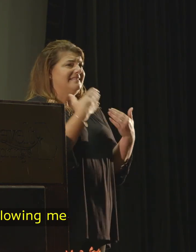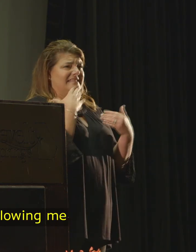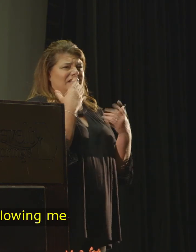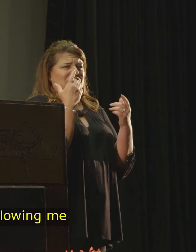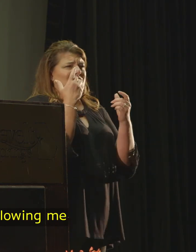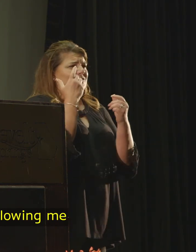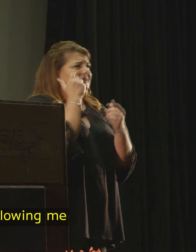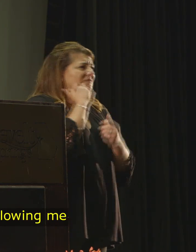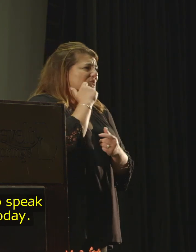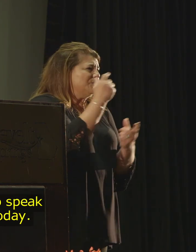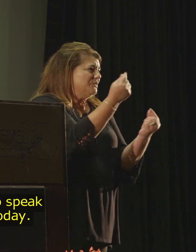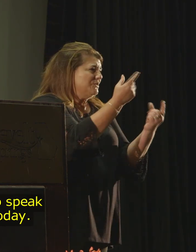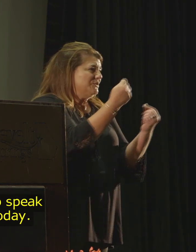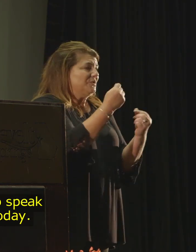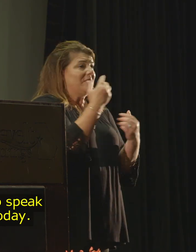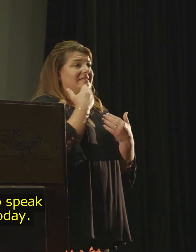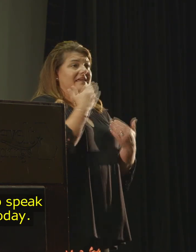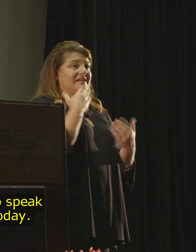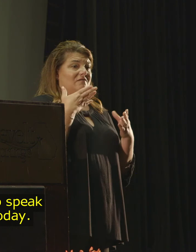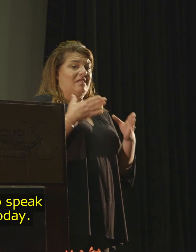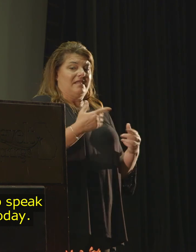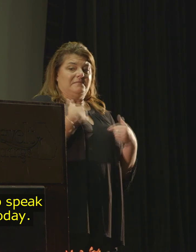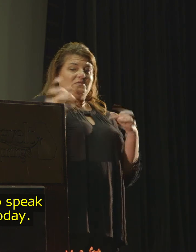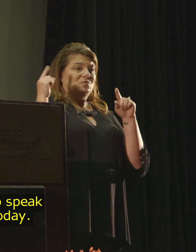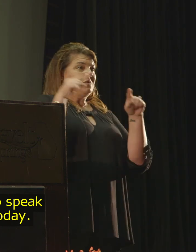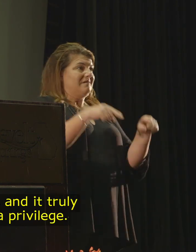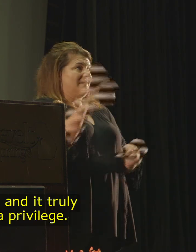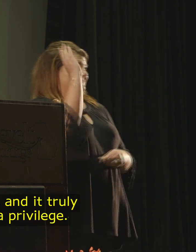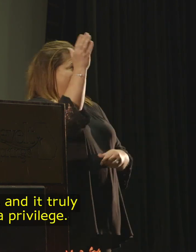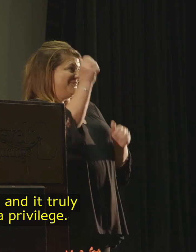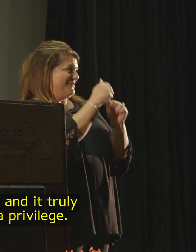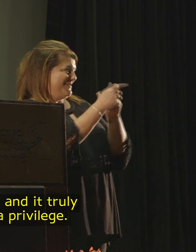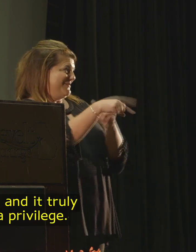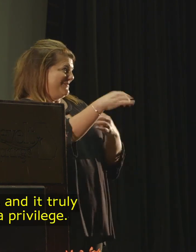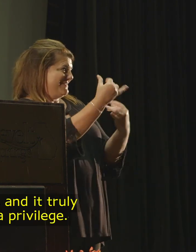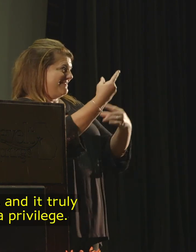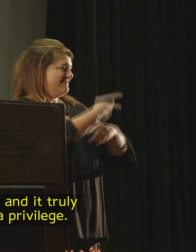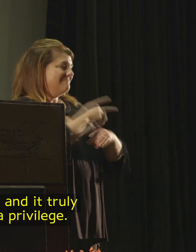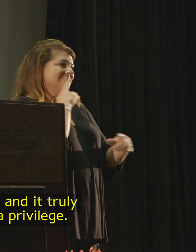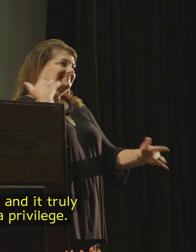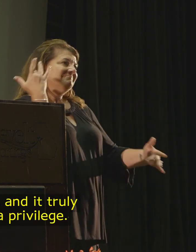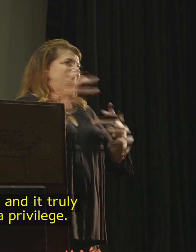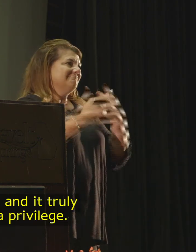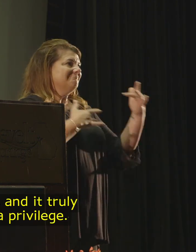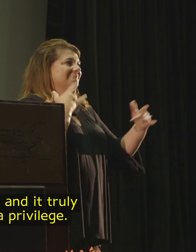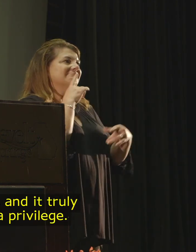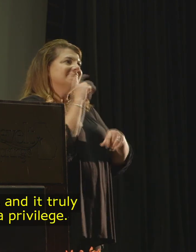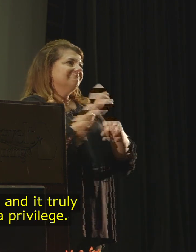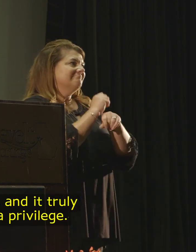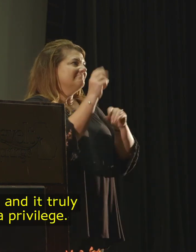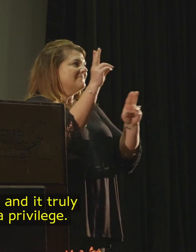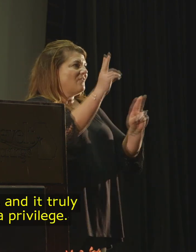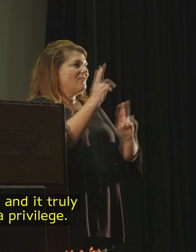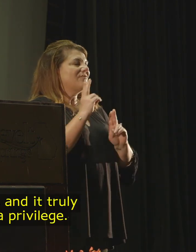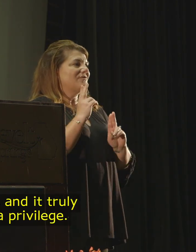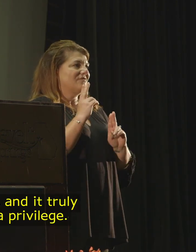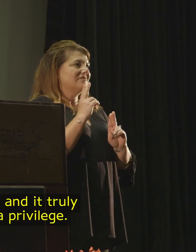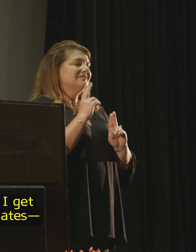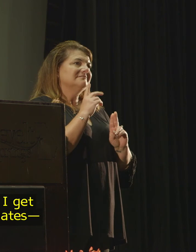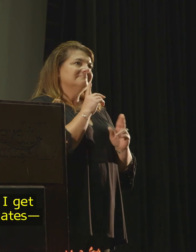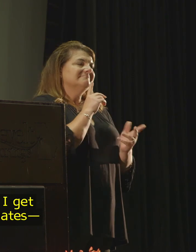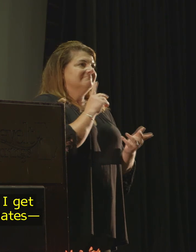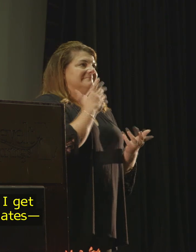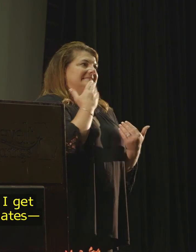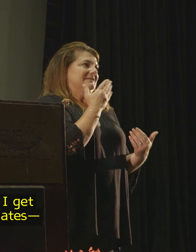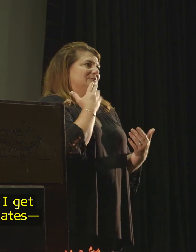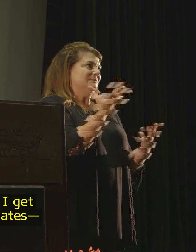you do. Thank you for allowing me to be here to speak with you today. I am very excited, and it truly is an honor and a privilege.